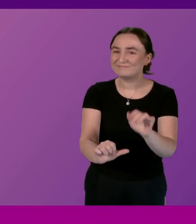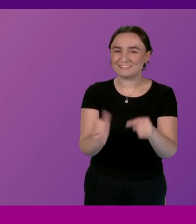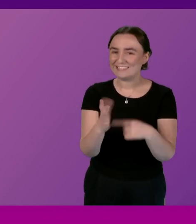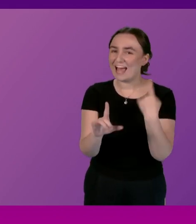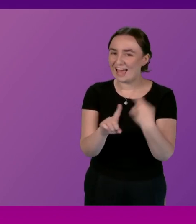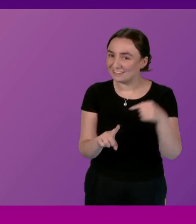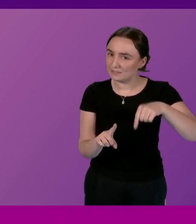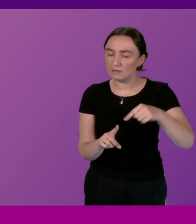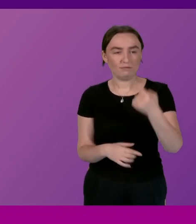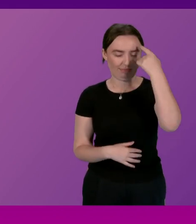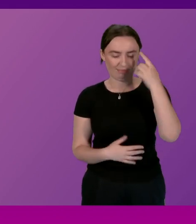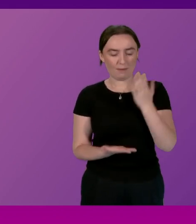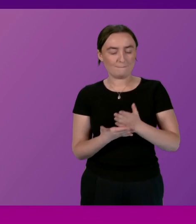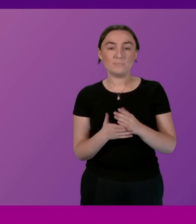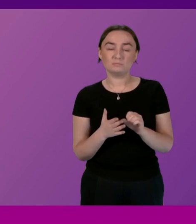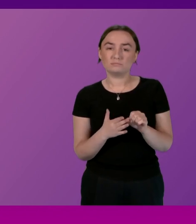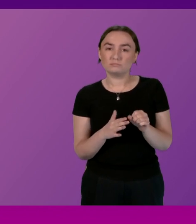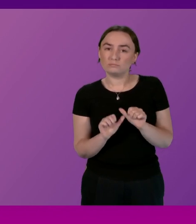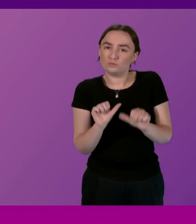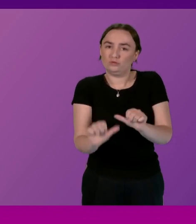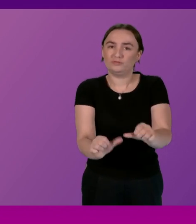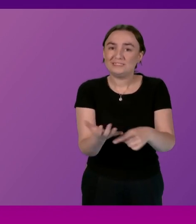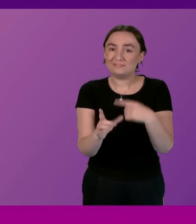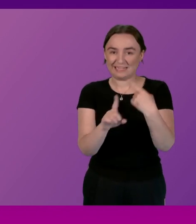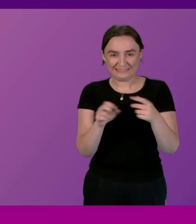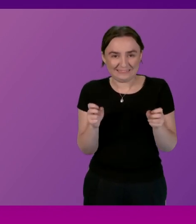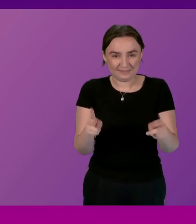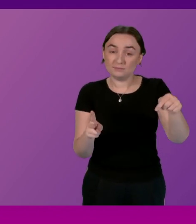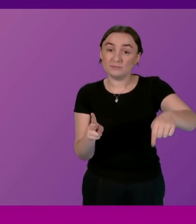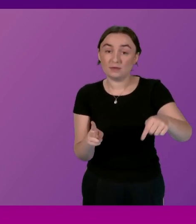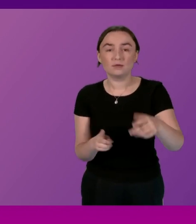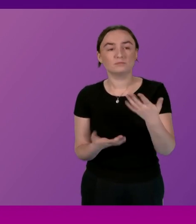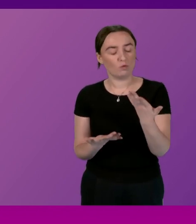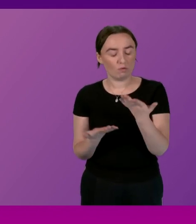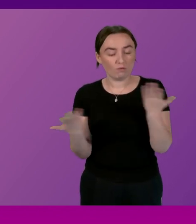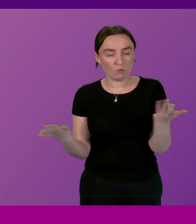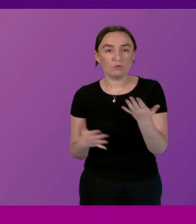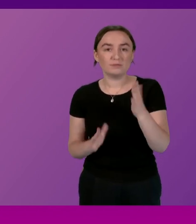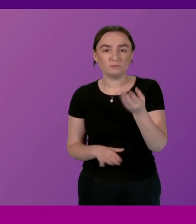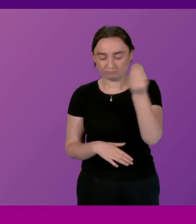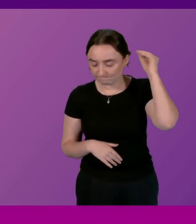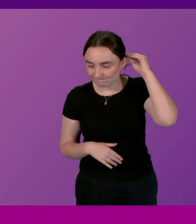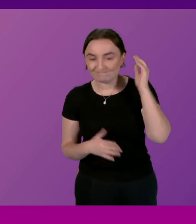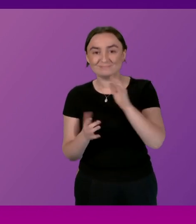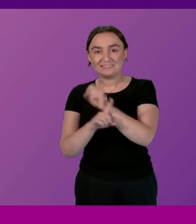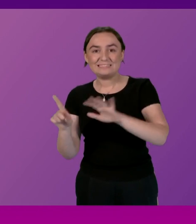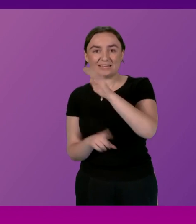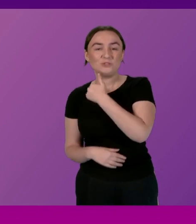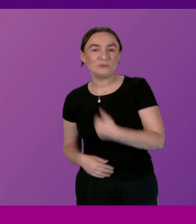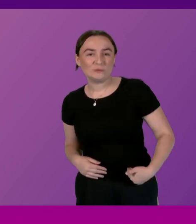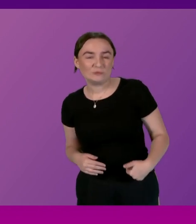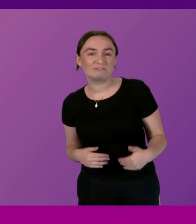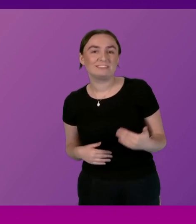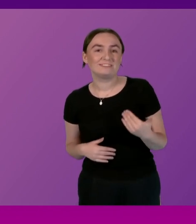Scotland very proud of that progressive tax system of course we have to be mindful of national insurance contributions and frankly we also have to be